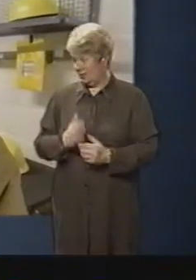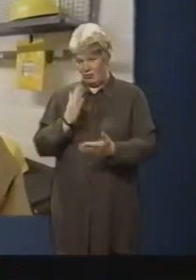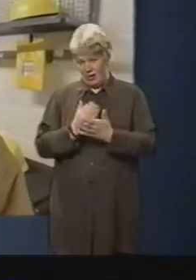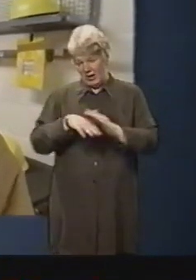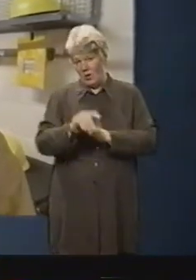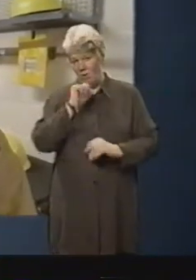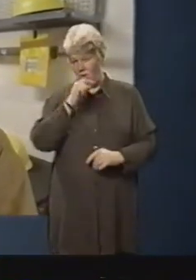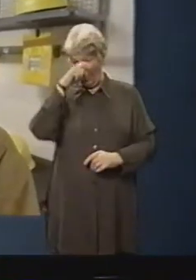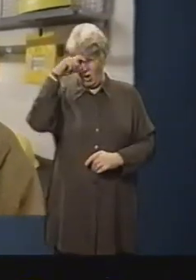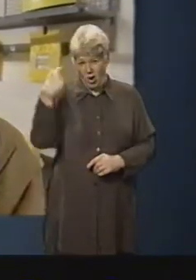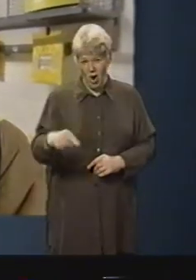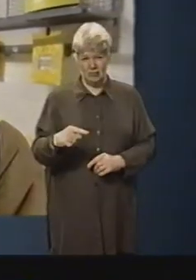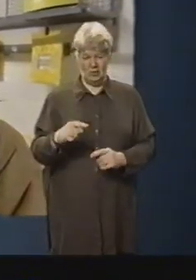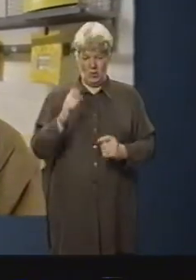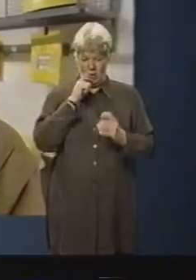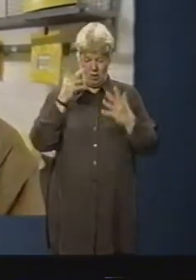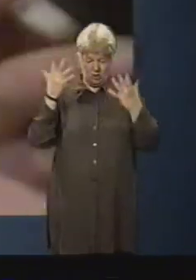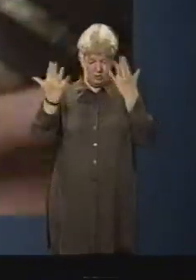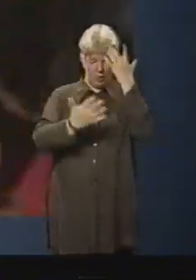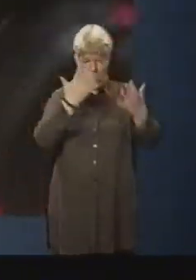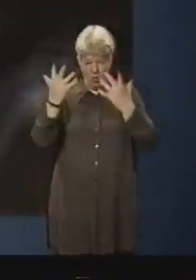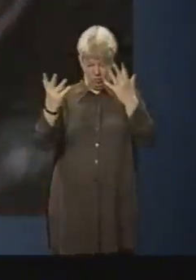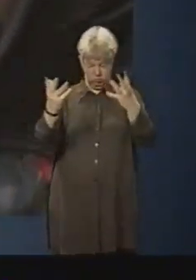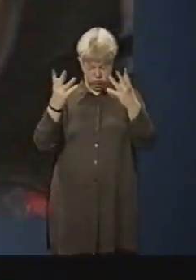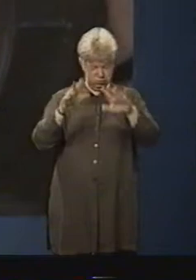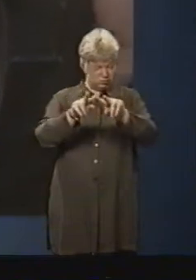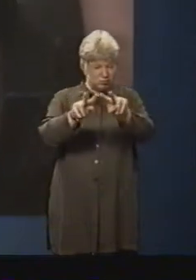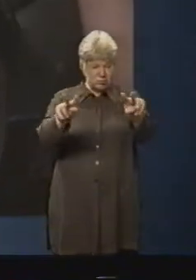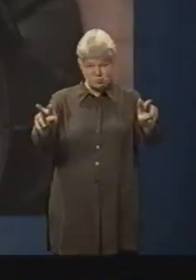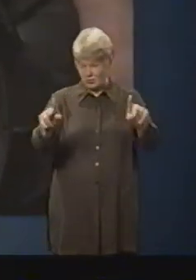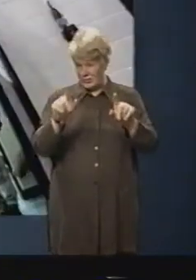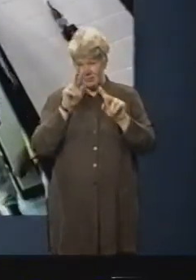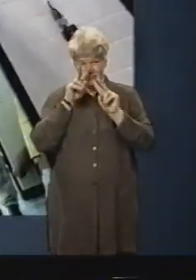inside. It's going to be dense, thick smoke in there. So the visibility is going to be nil.